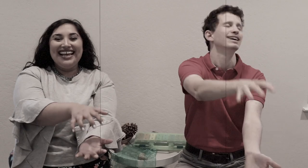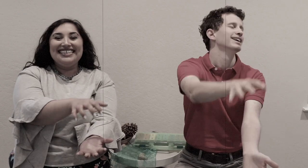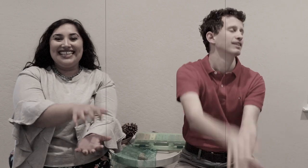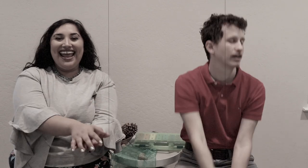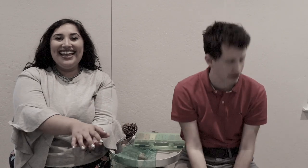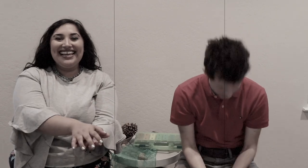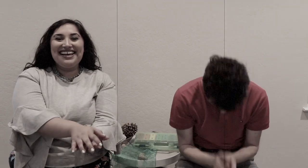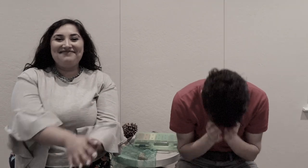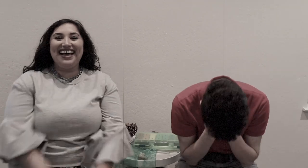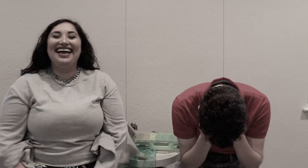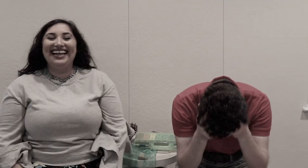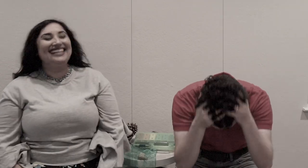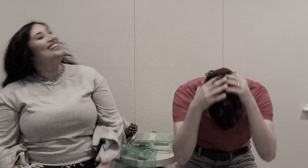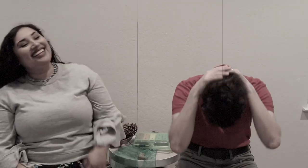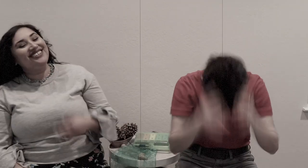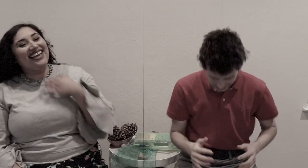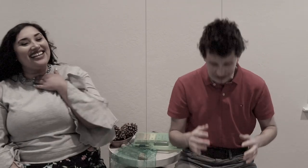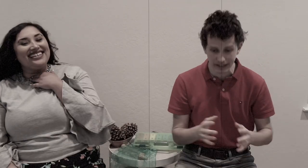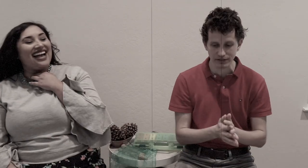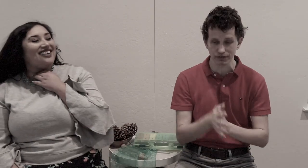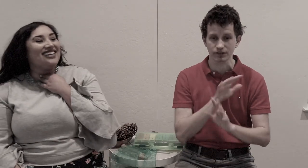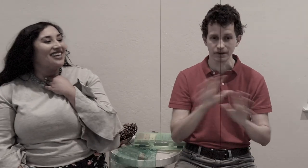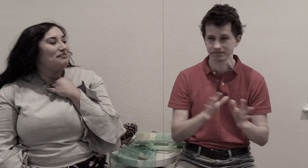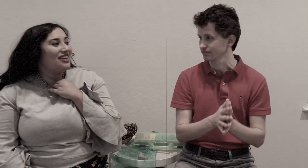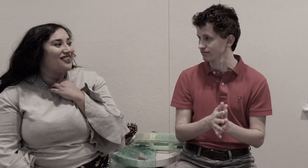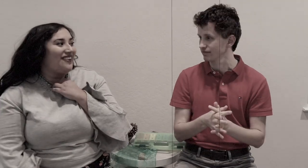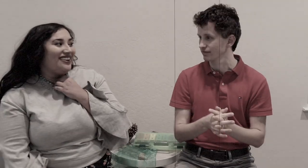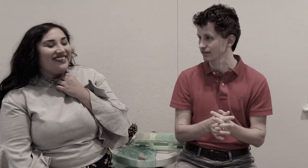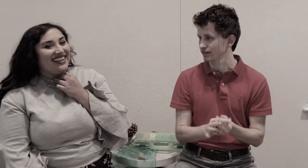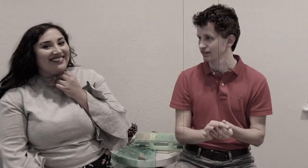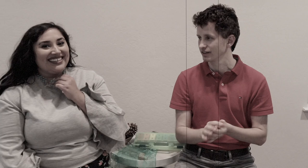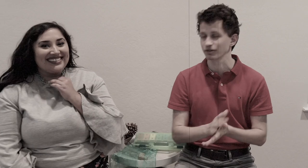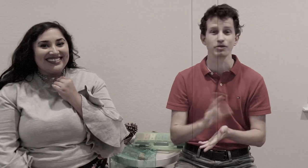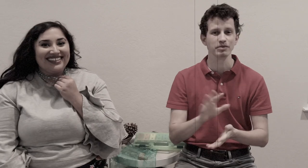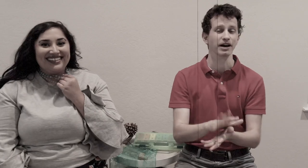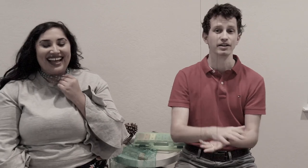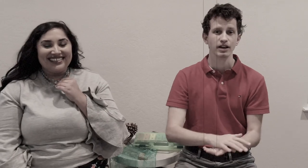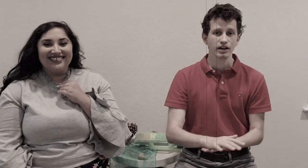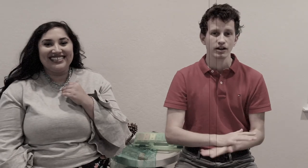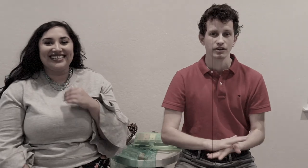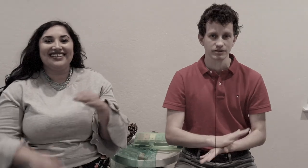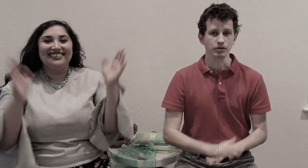Take a bite. That's okay. I didn't come in on the right note anyways. It wasn't quite, but yeah. Yeah, so this is good. Okay.